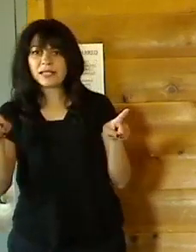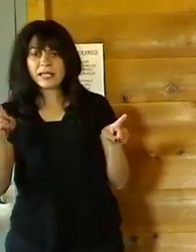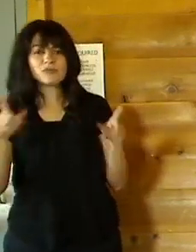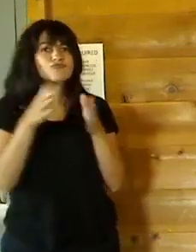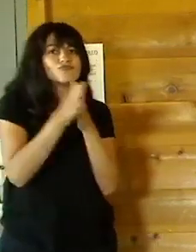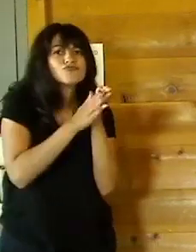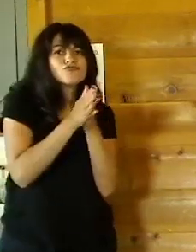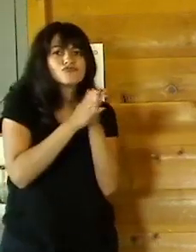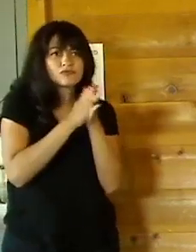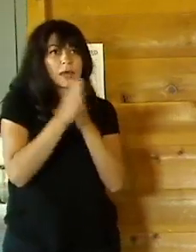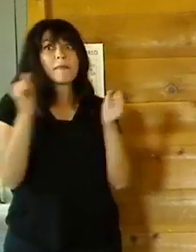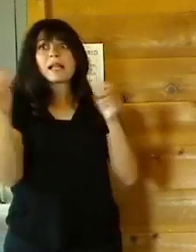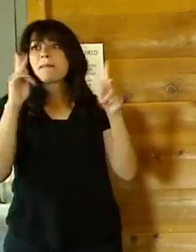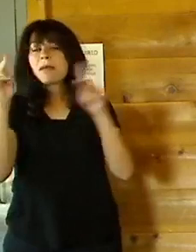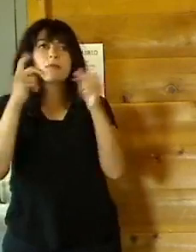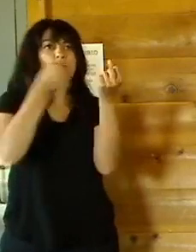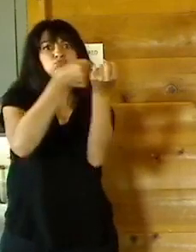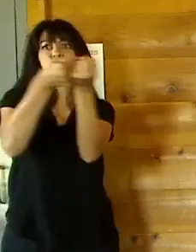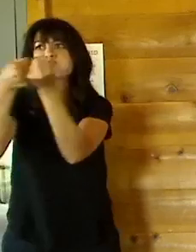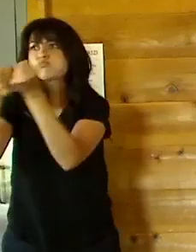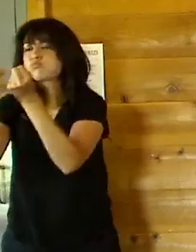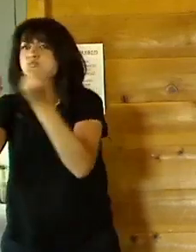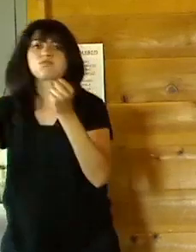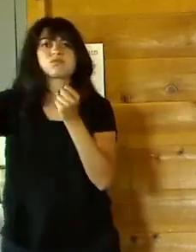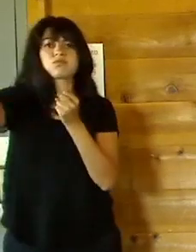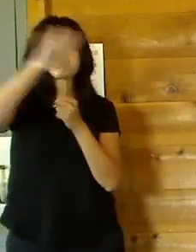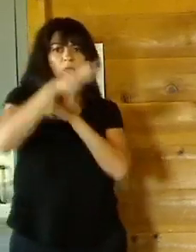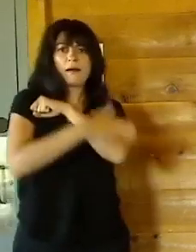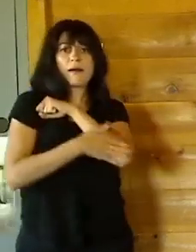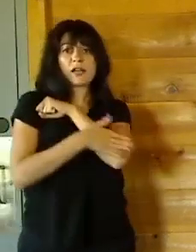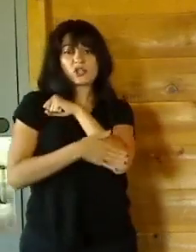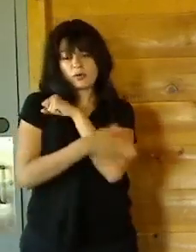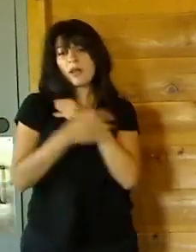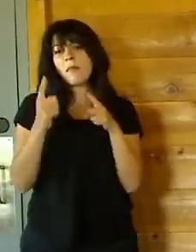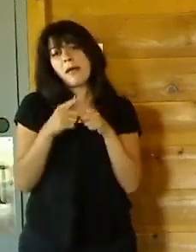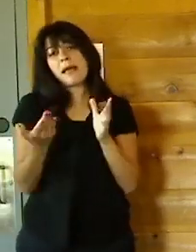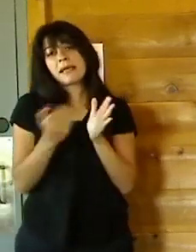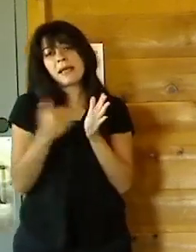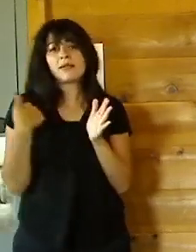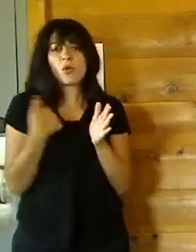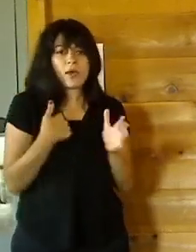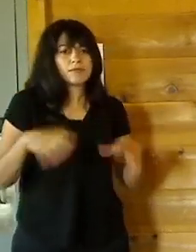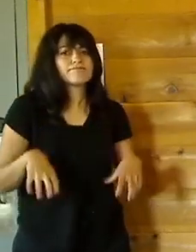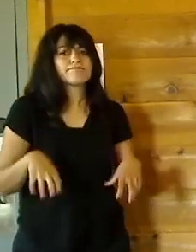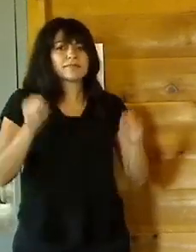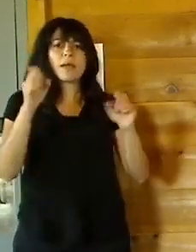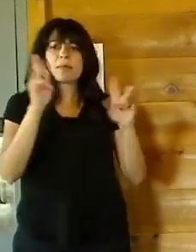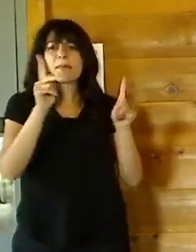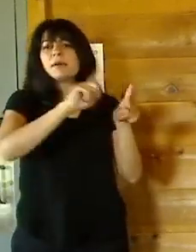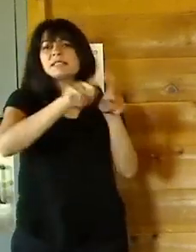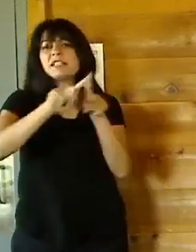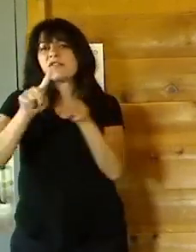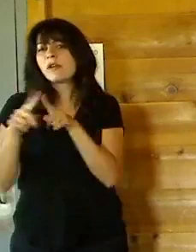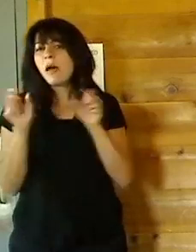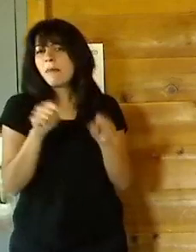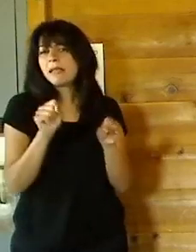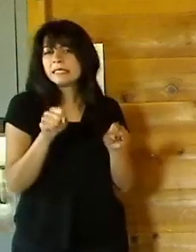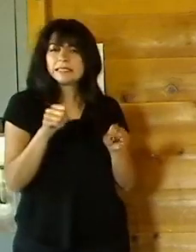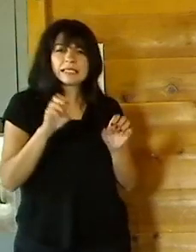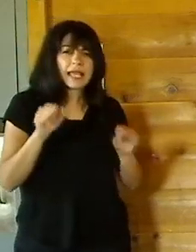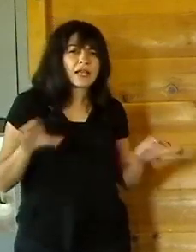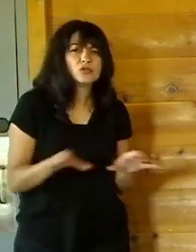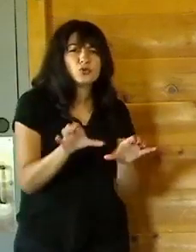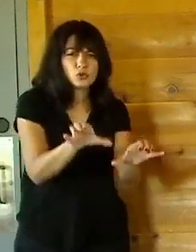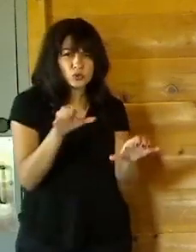about a dozen across the country. But it's an opportunity for us, again, to celebrate everyone of every ability and to bring people together